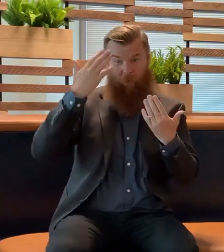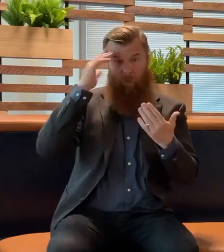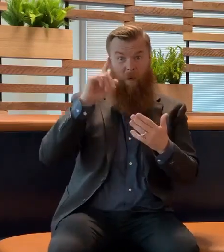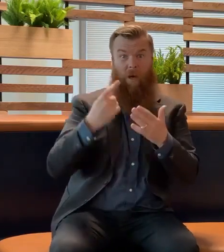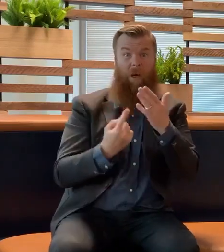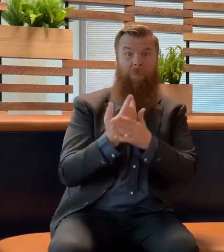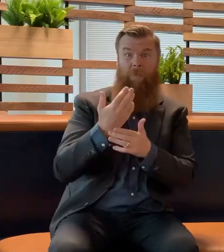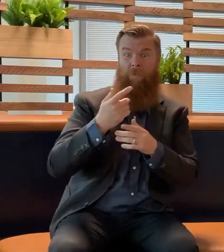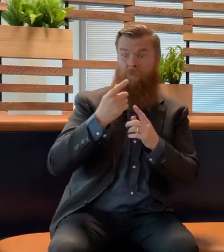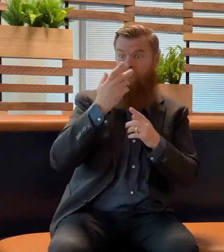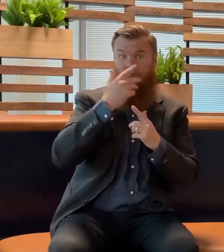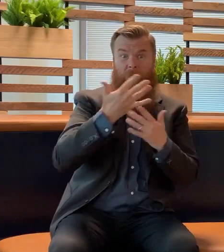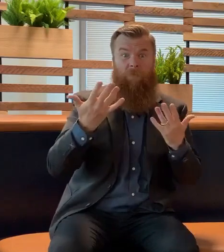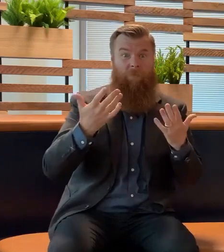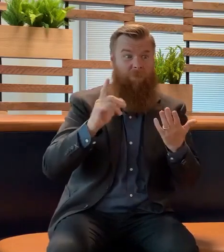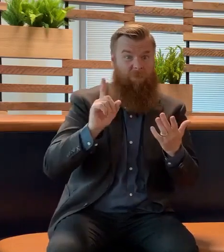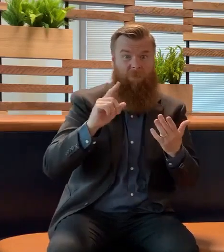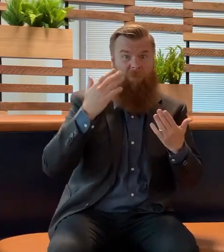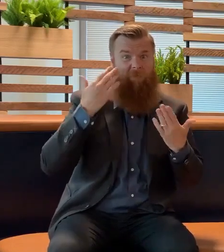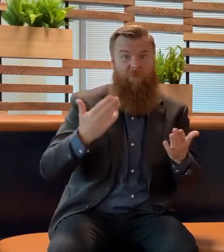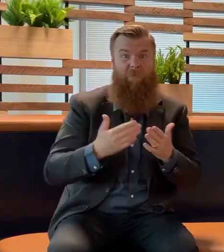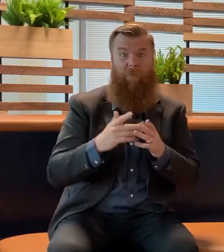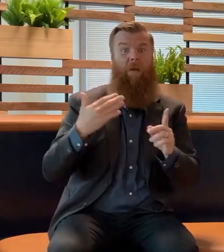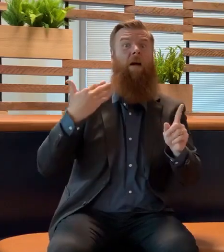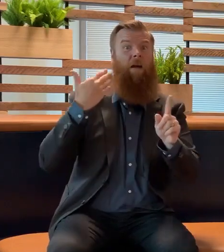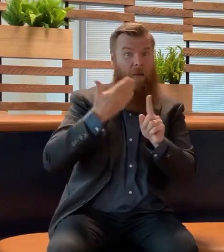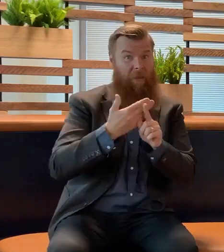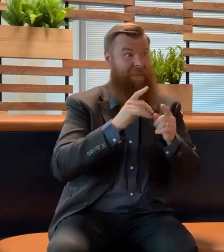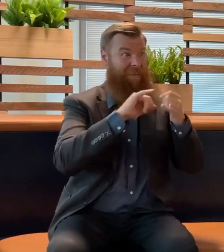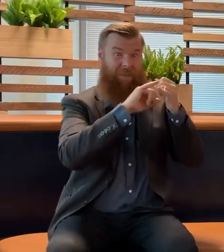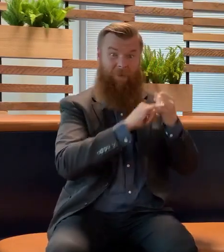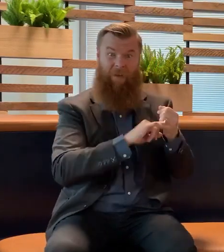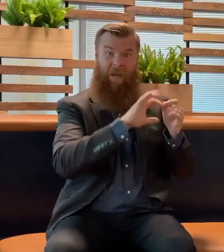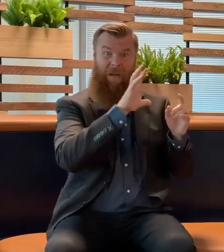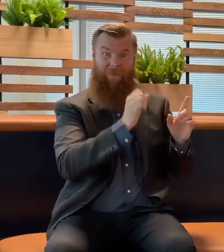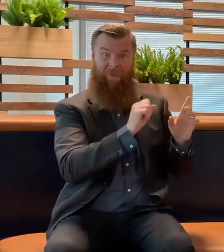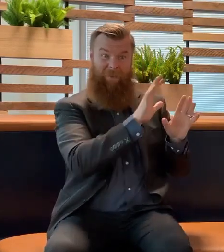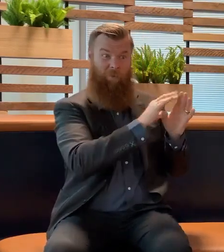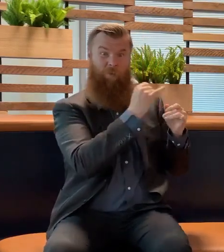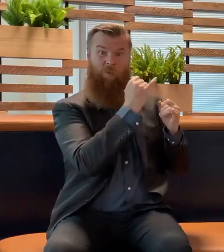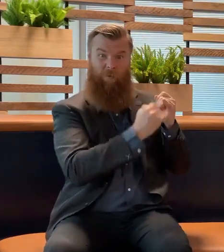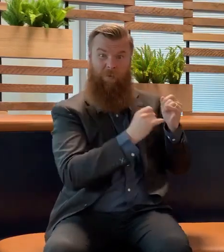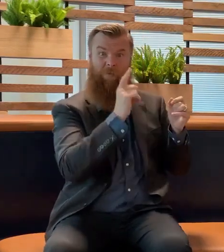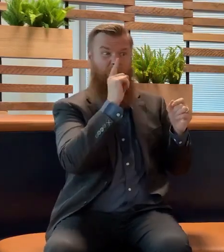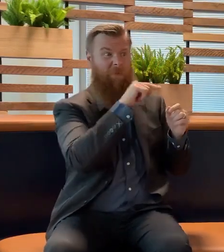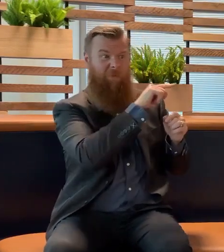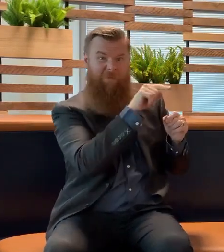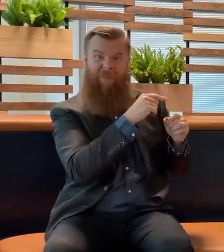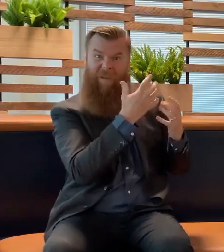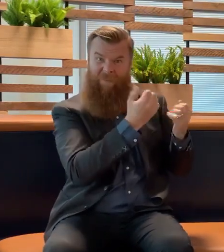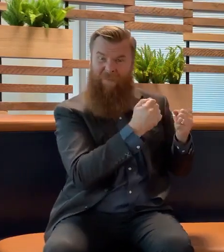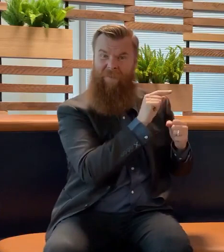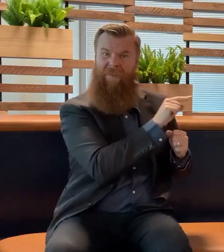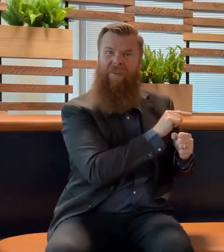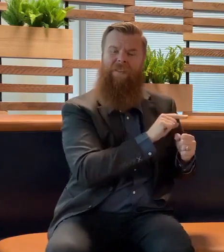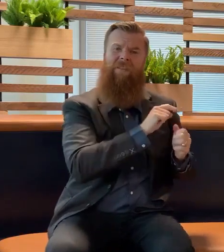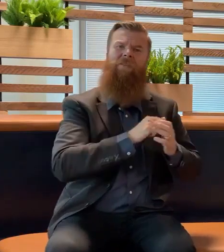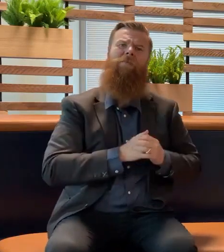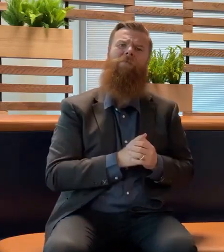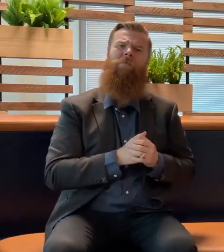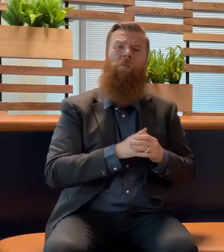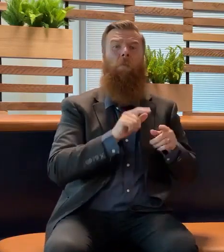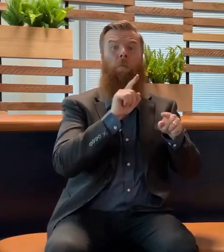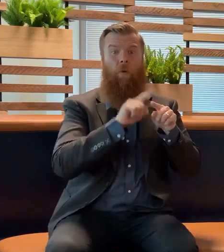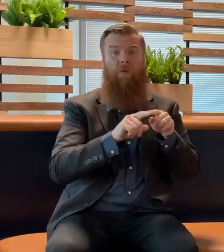have so far been reported from South Africa which has a much younger population or young, mostly young travellers